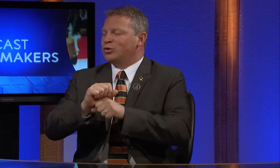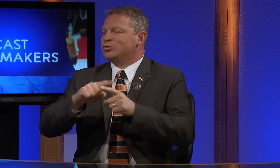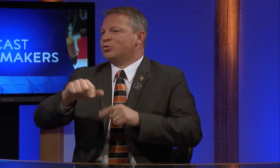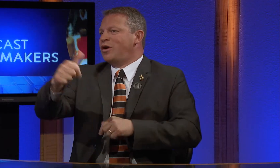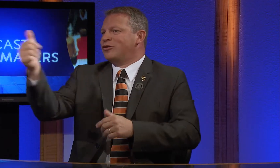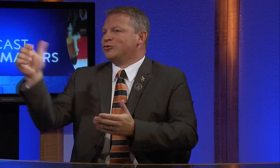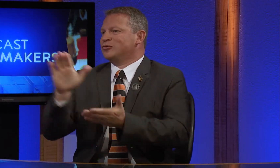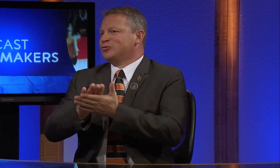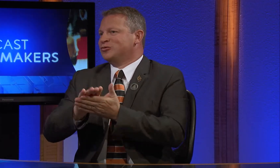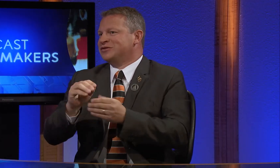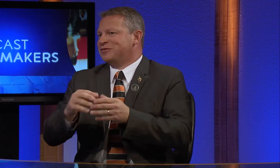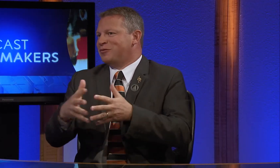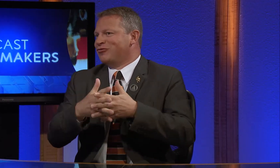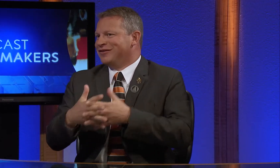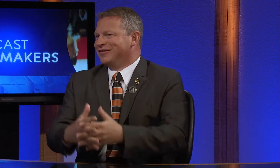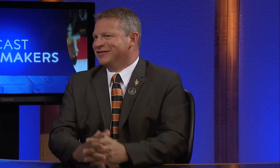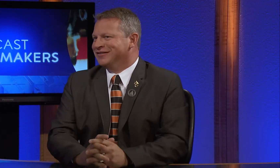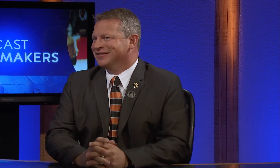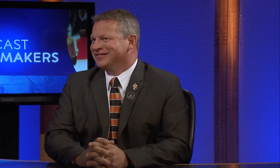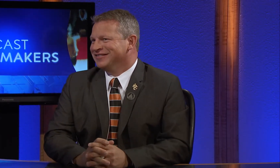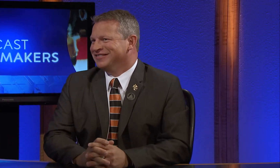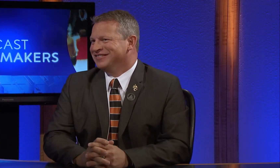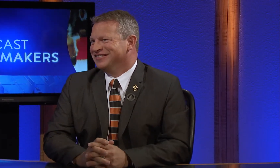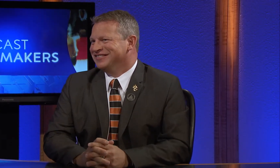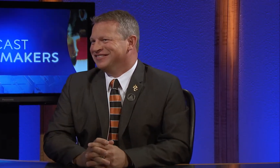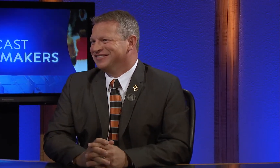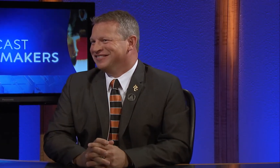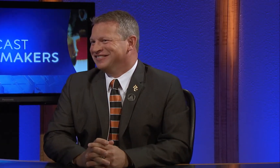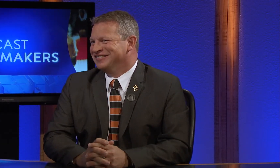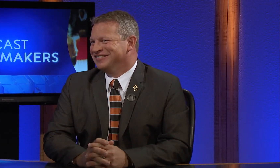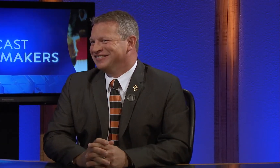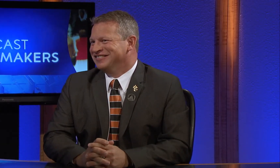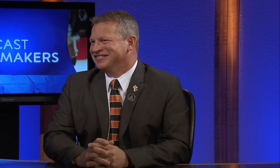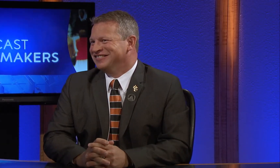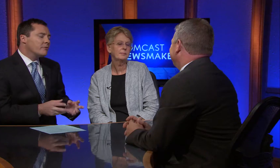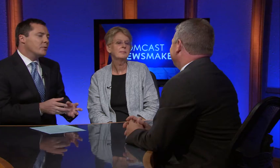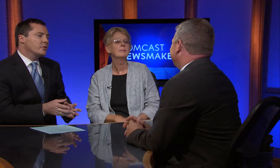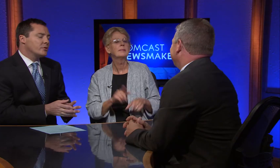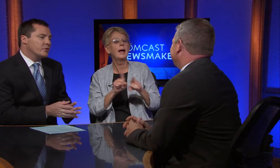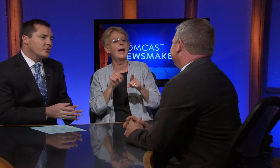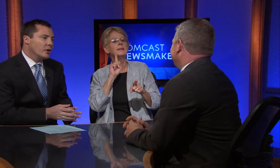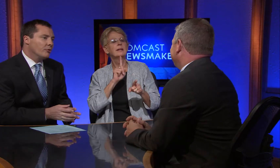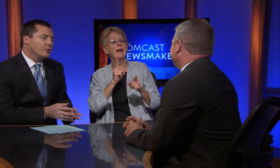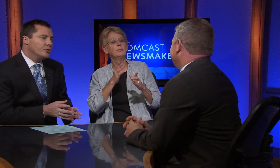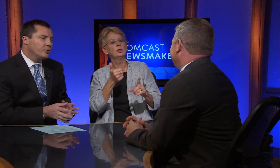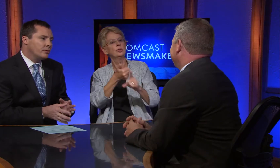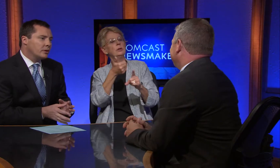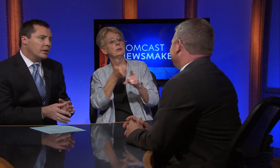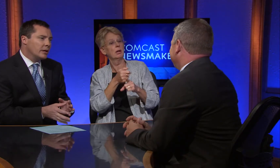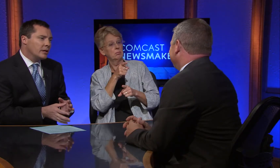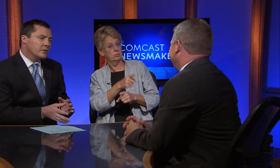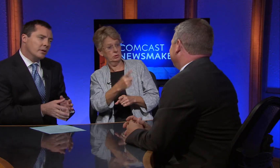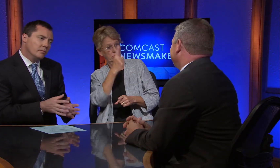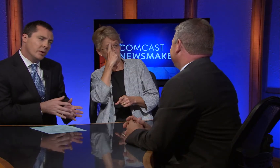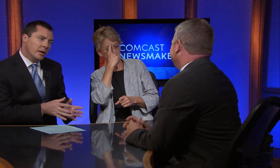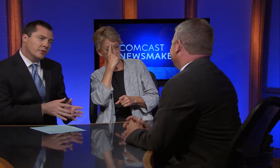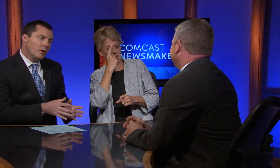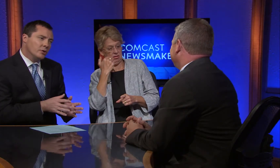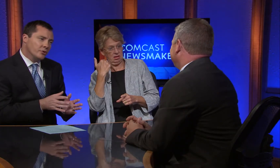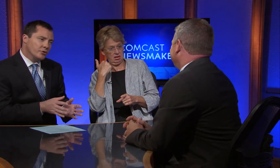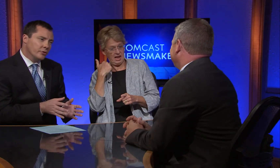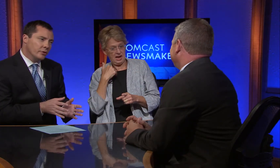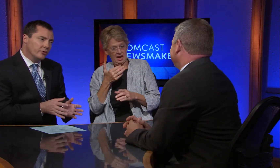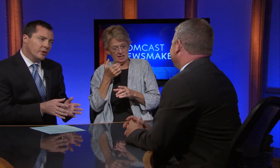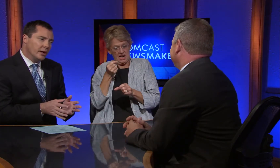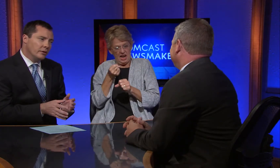work we do and how we can spread that to other schools in America. As a deaf person yourself, do you think that has an impact